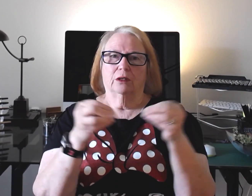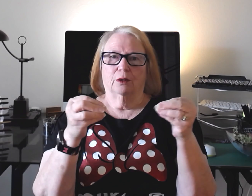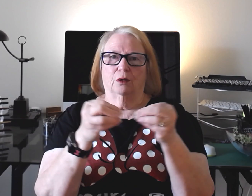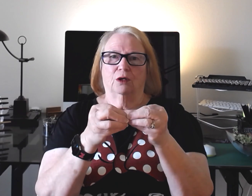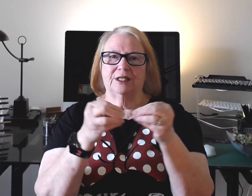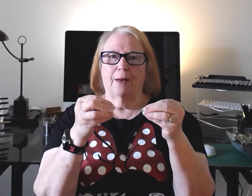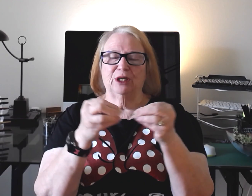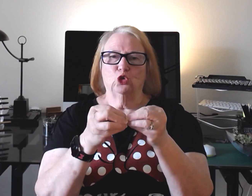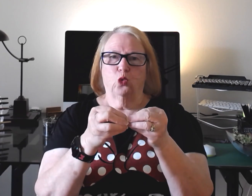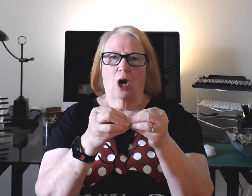Tap it twice.